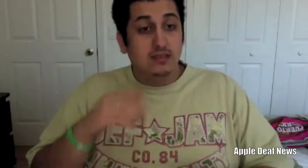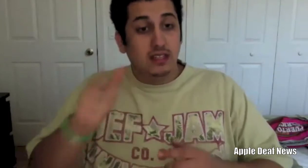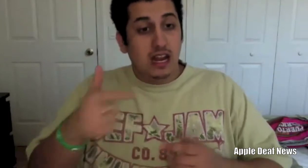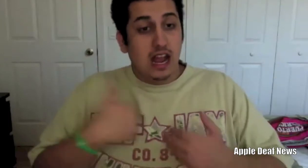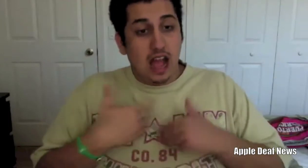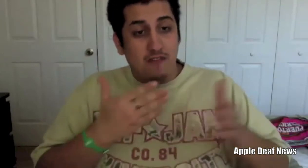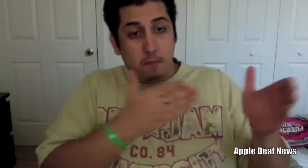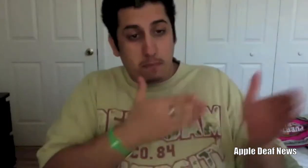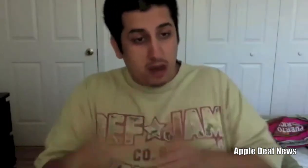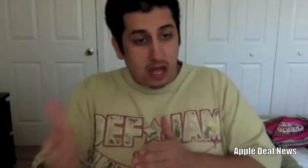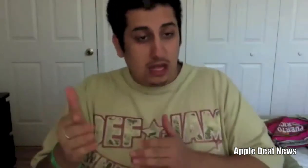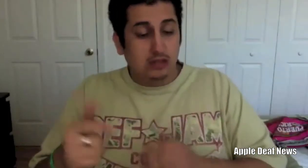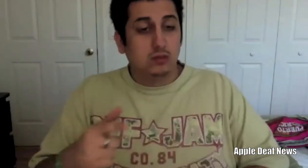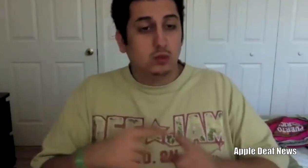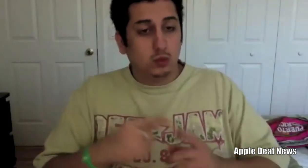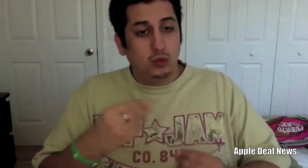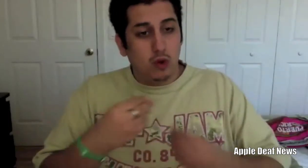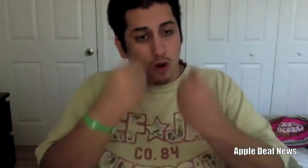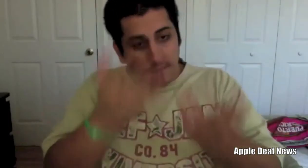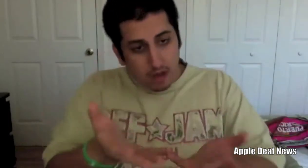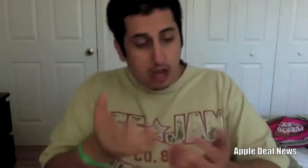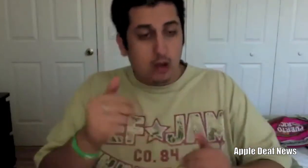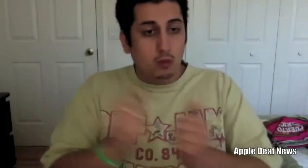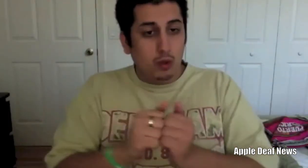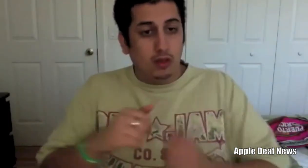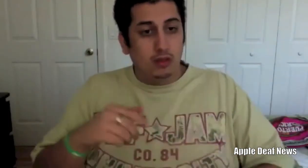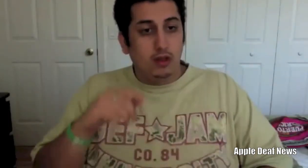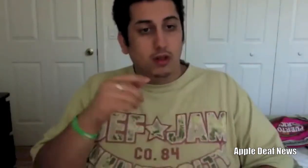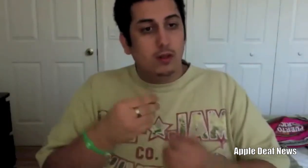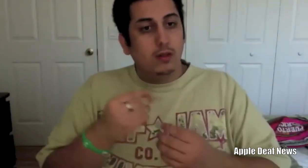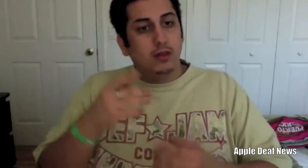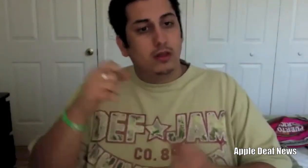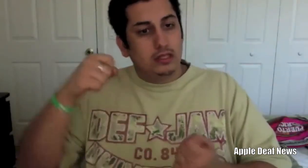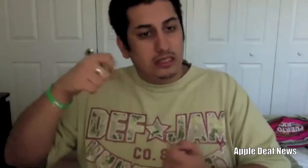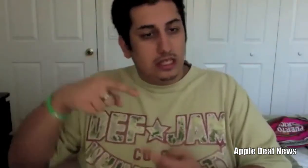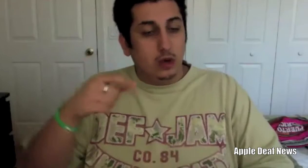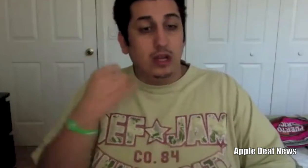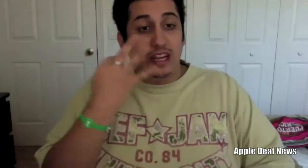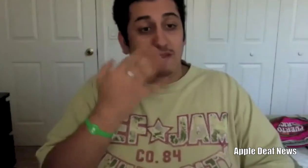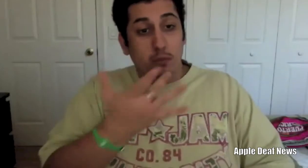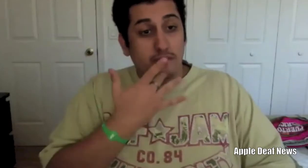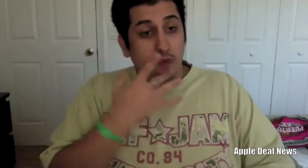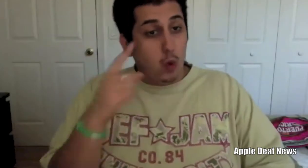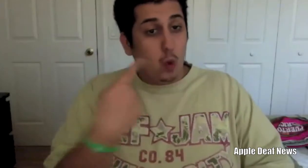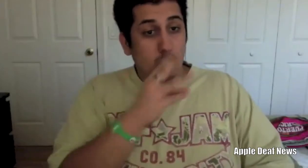3, 1, 2, 4,